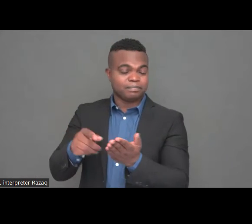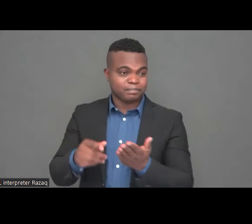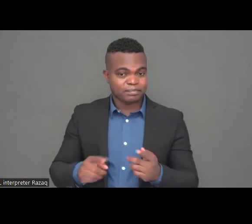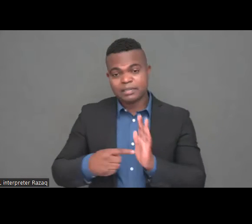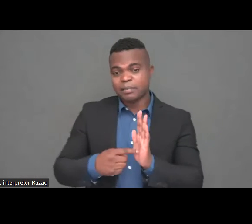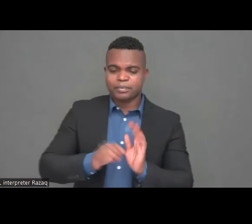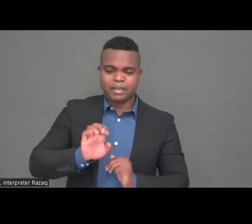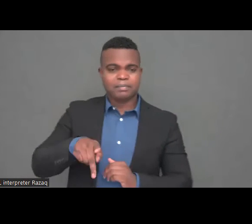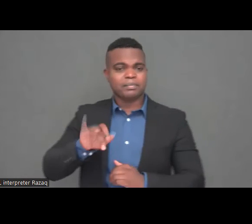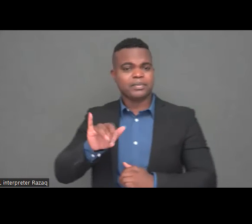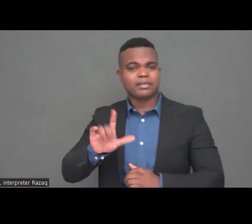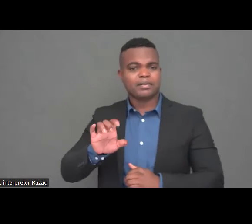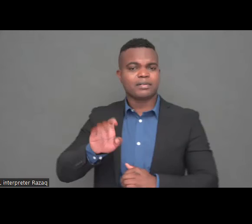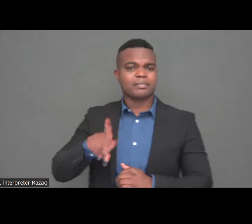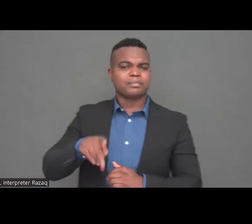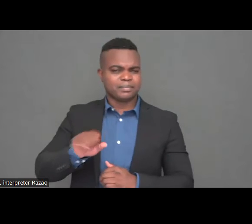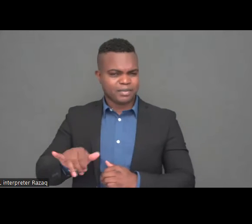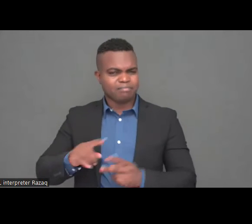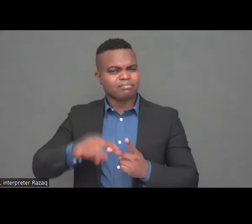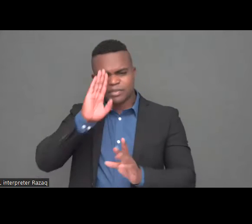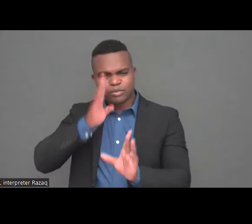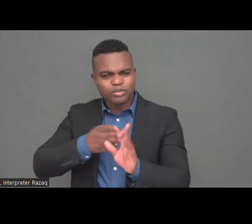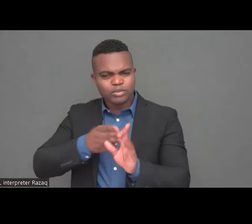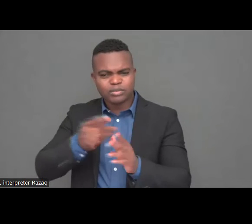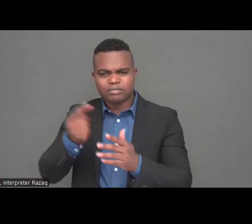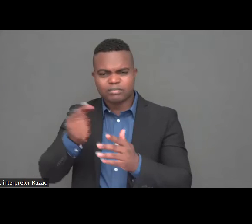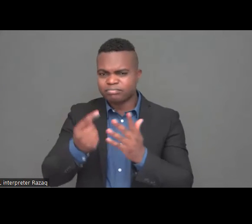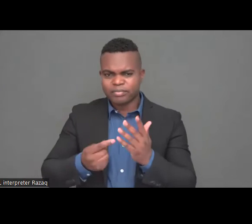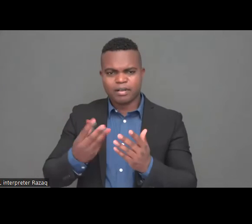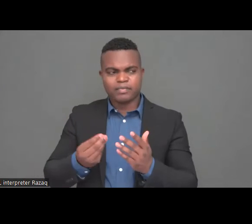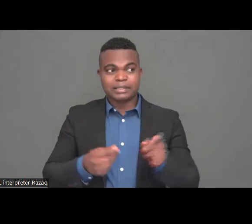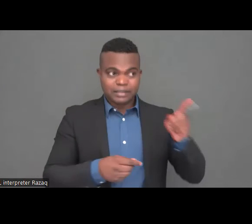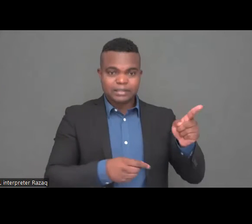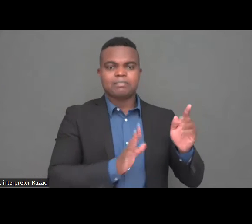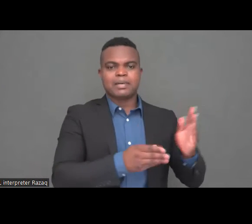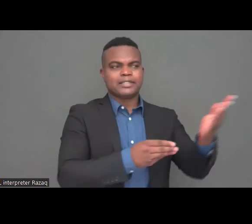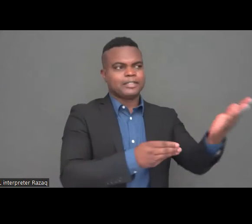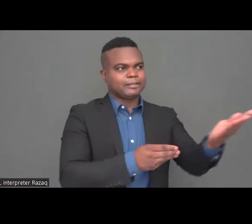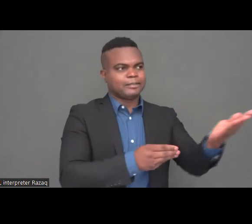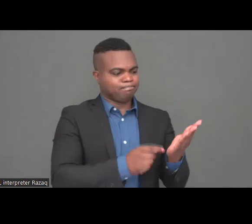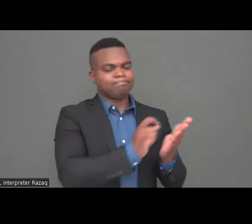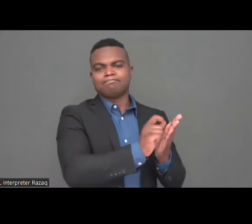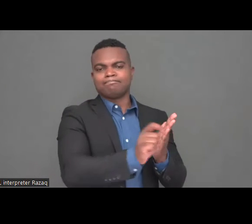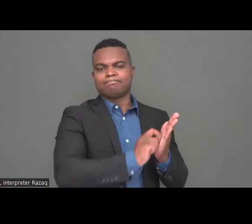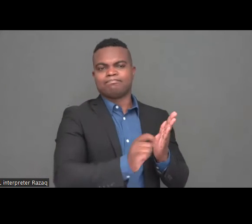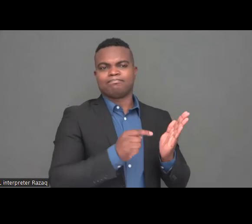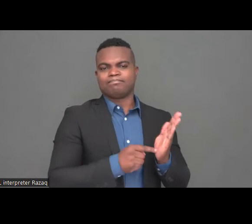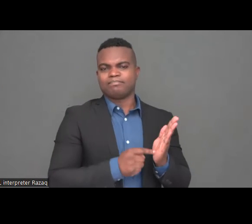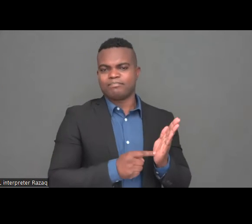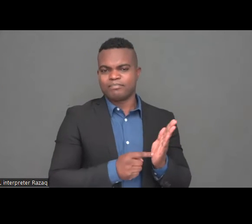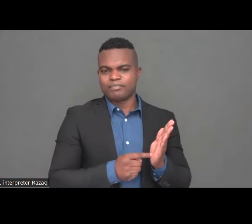So far, the government does not give an effective way